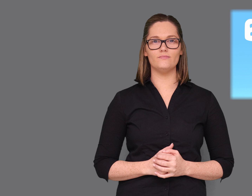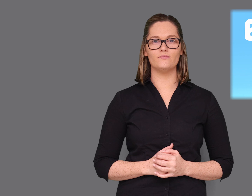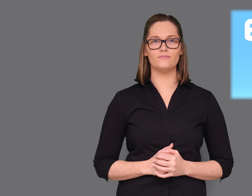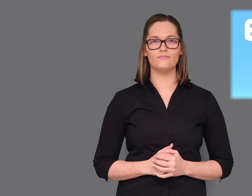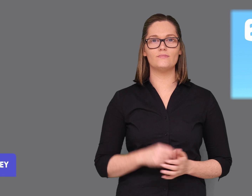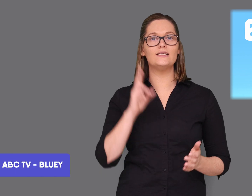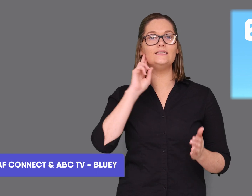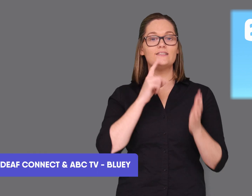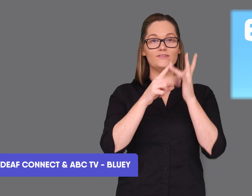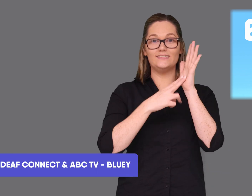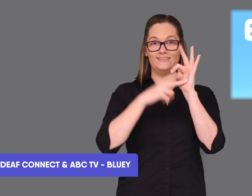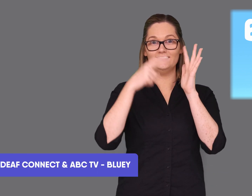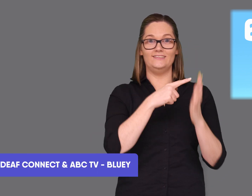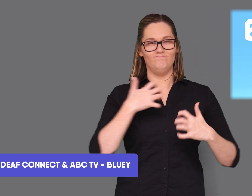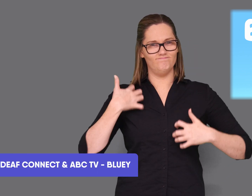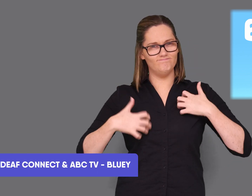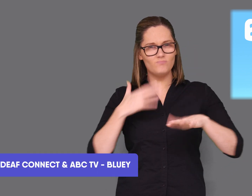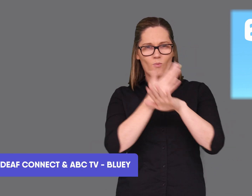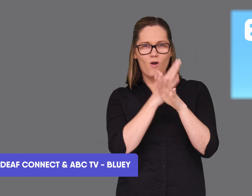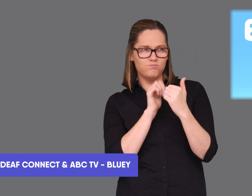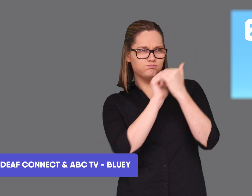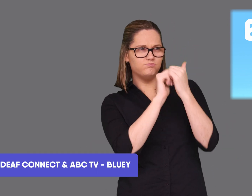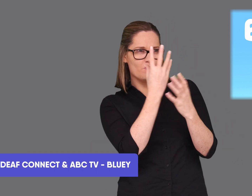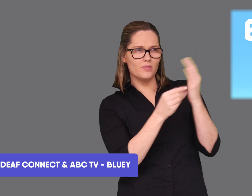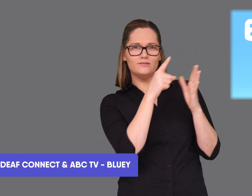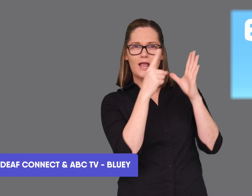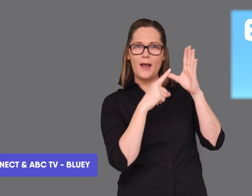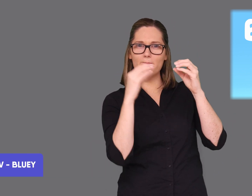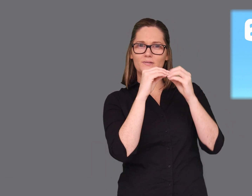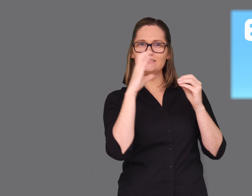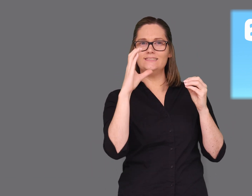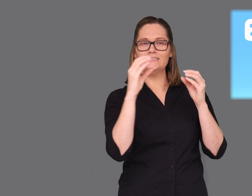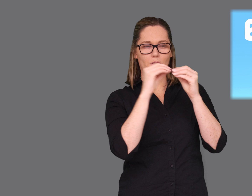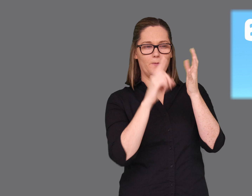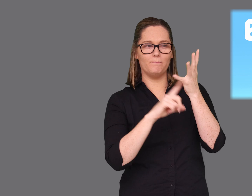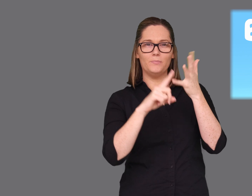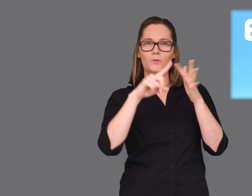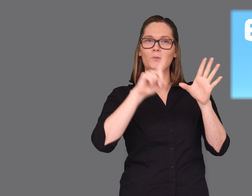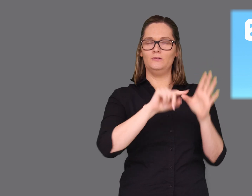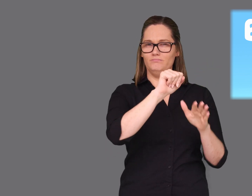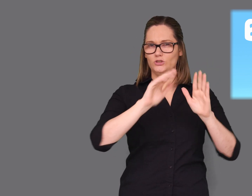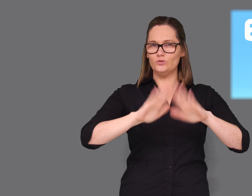Deaf Connect is thrilled to have worked in partnership with ABC children's program Bluey.